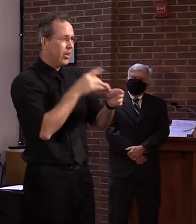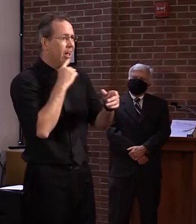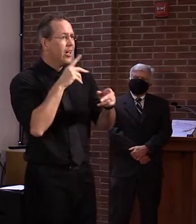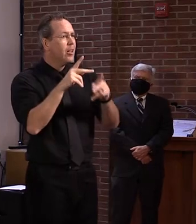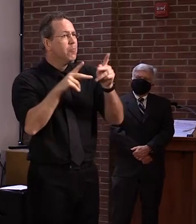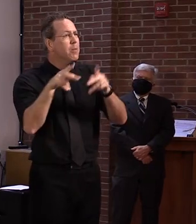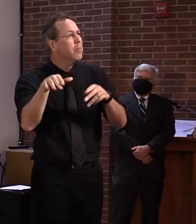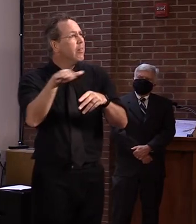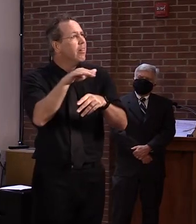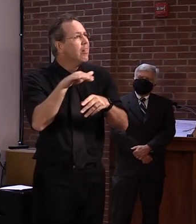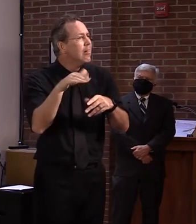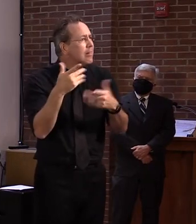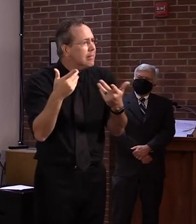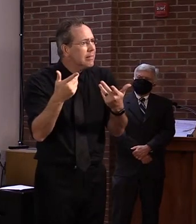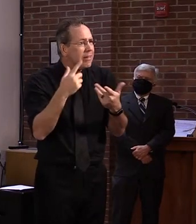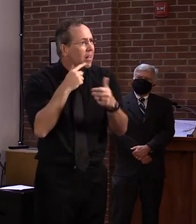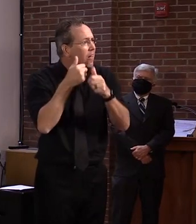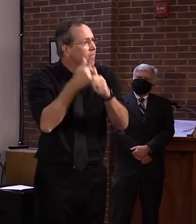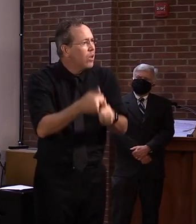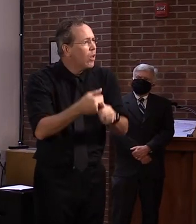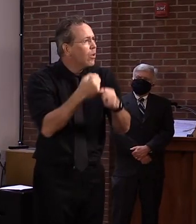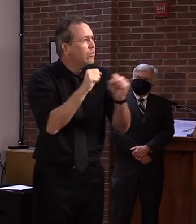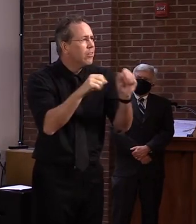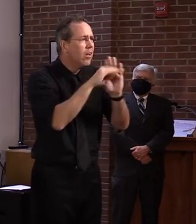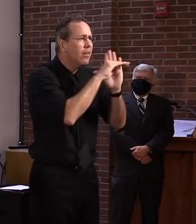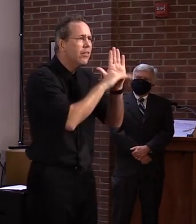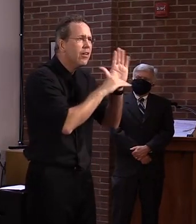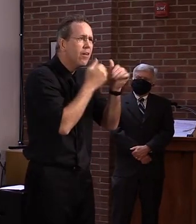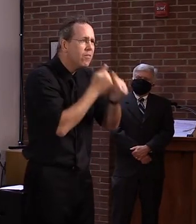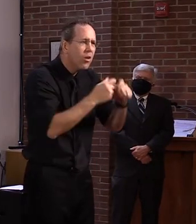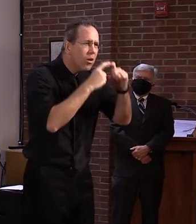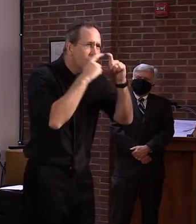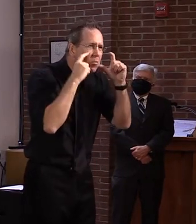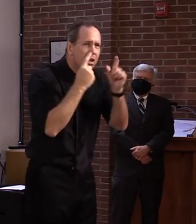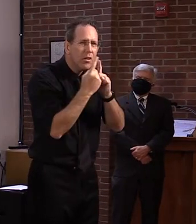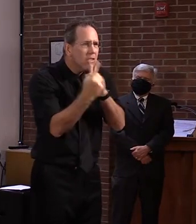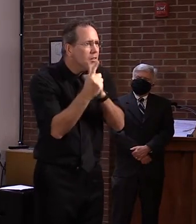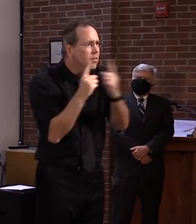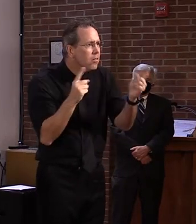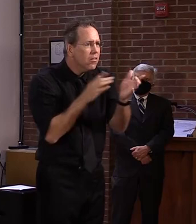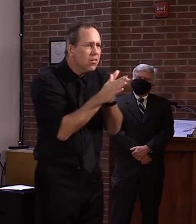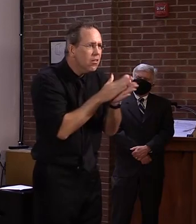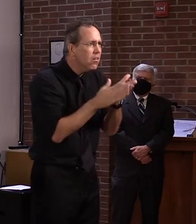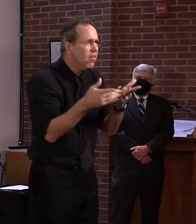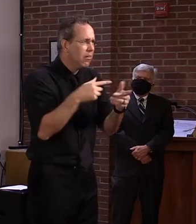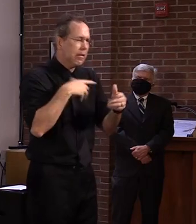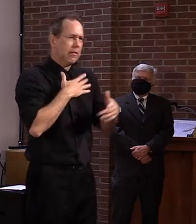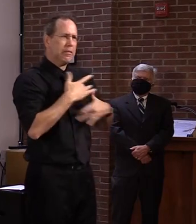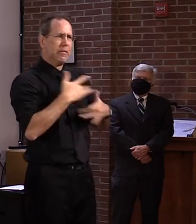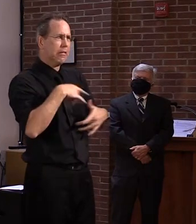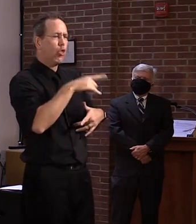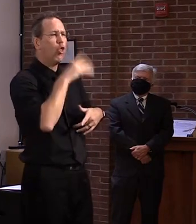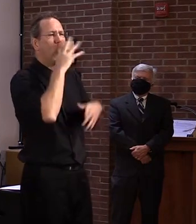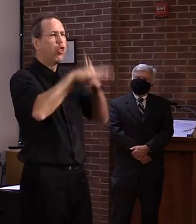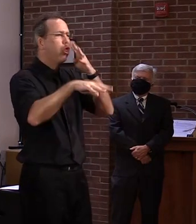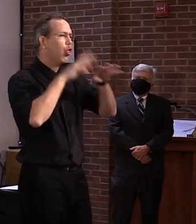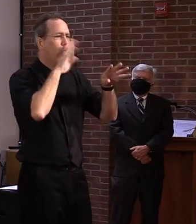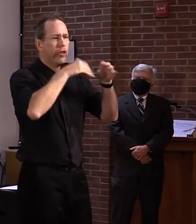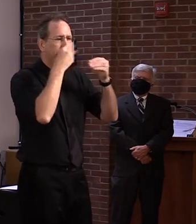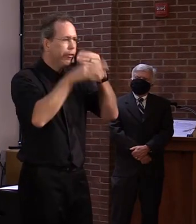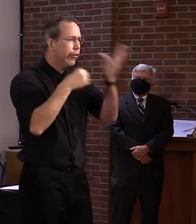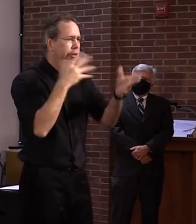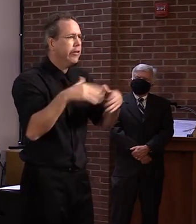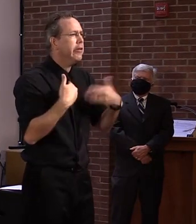not following the guidance. I think that's my biggest fear. And then an outbreak occurs